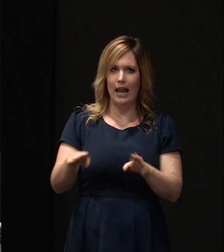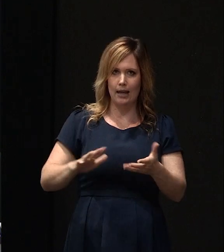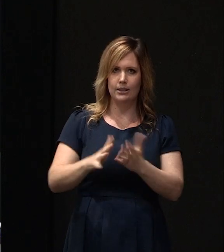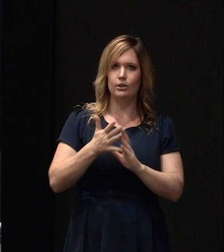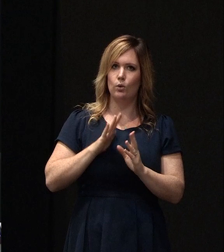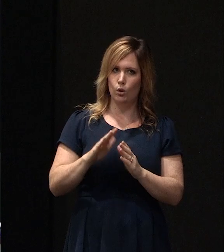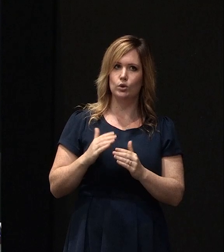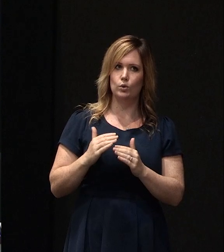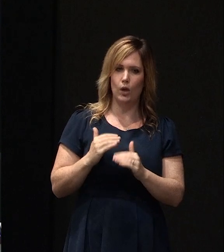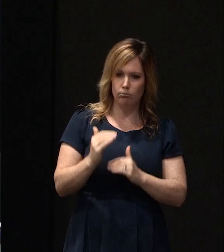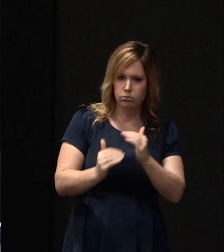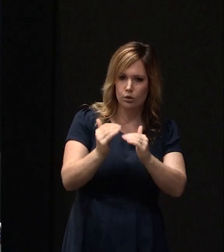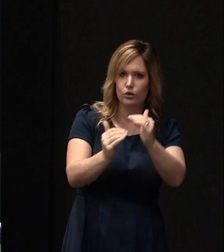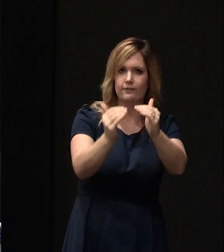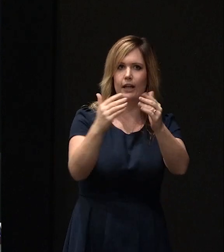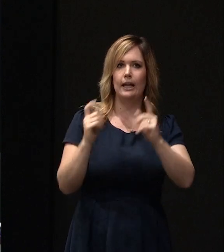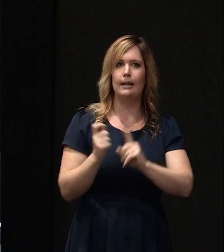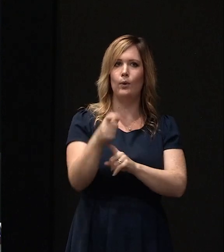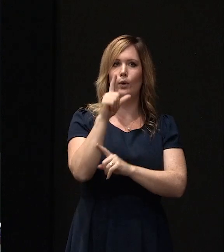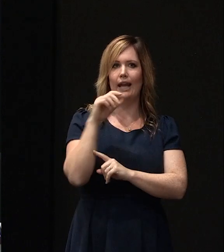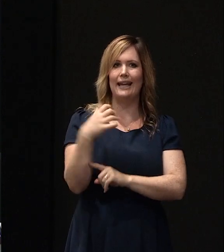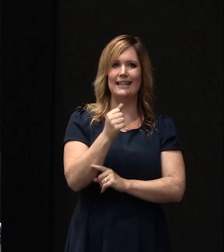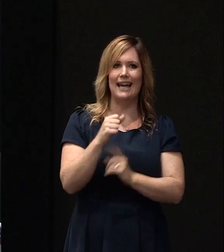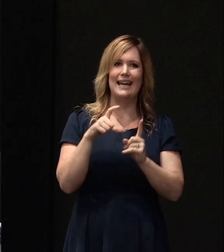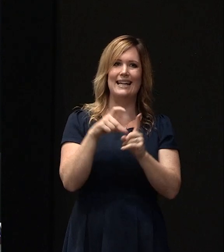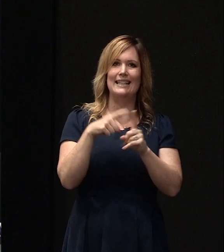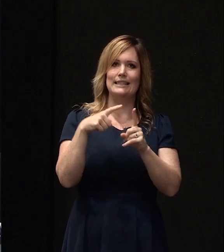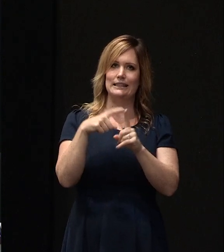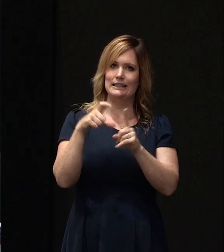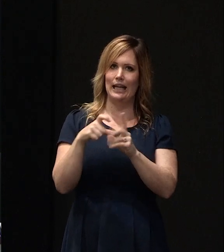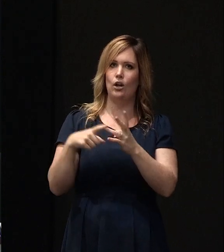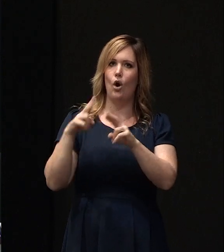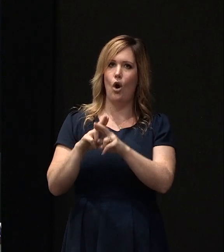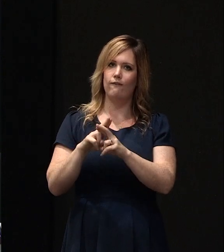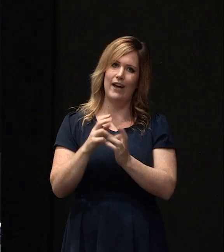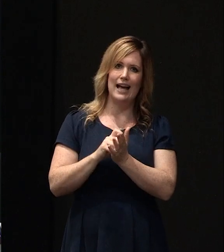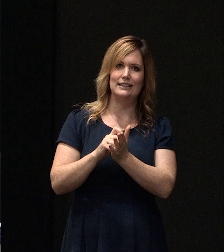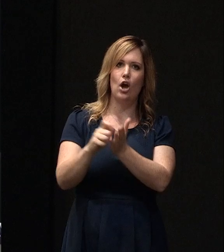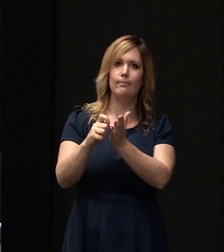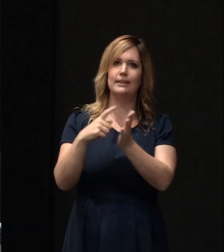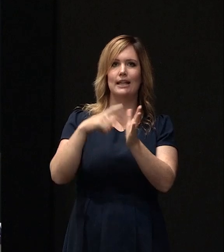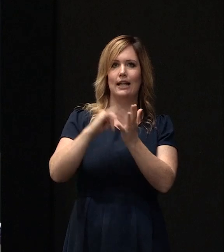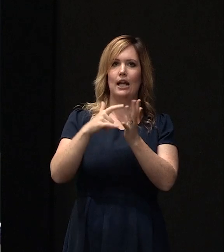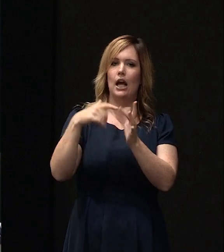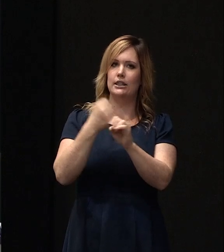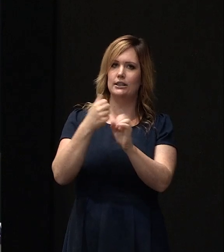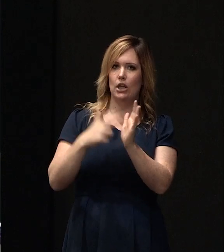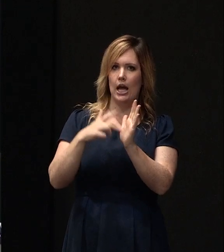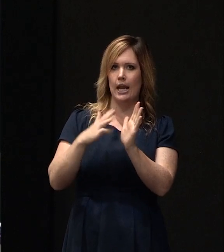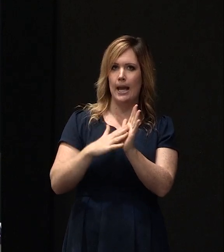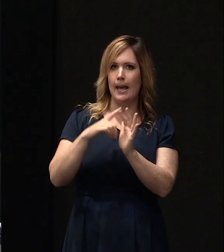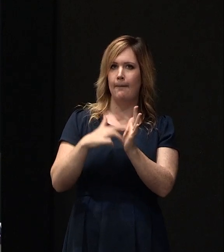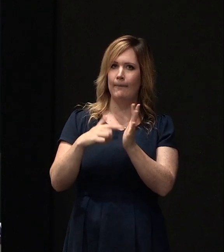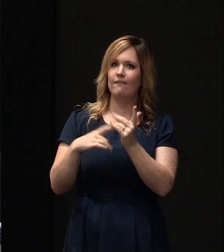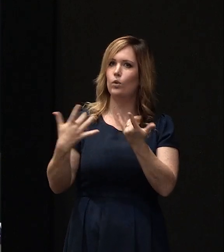progress with their build is take what's called a deed of assignment over any potential payment that EQC might make for